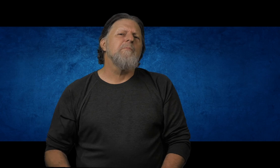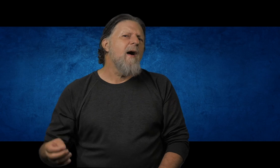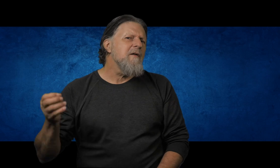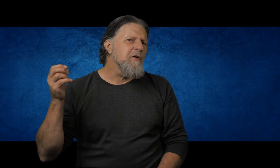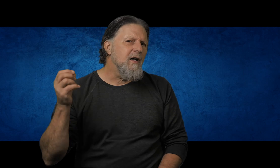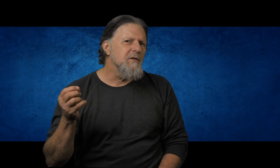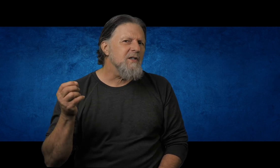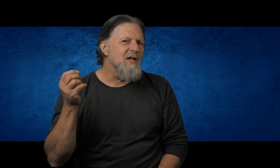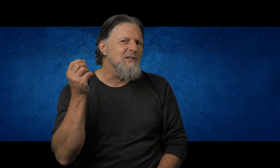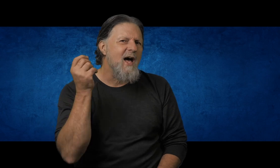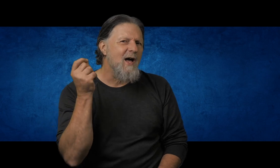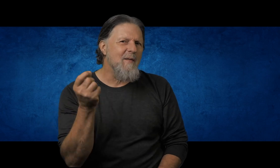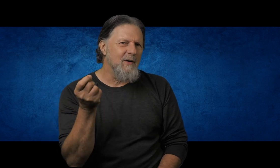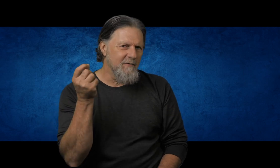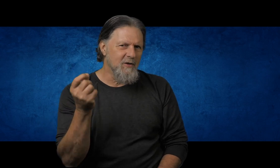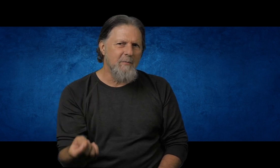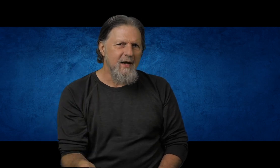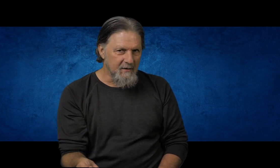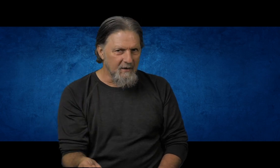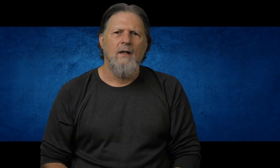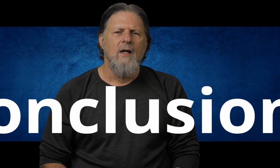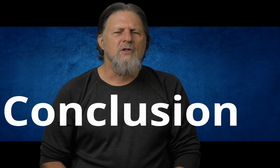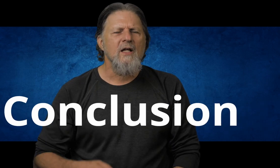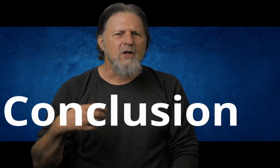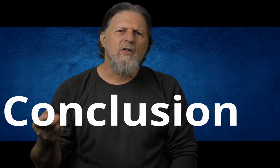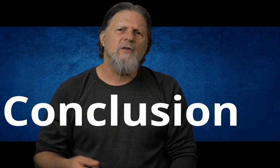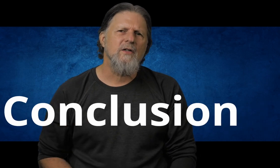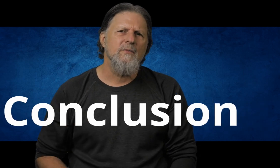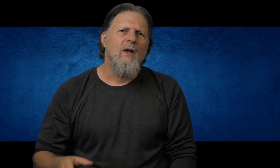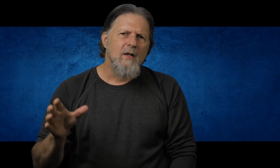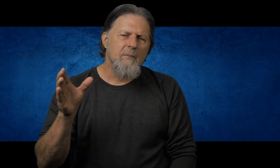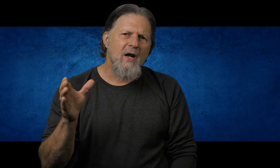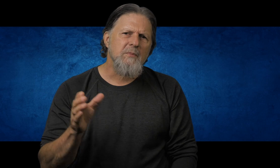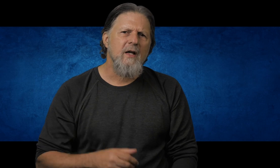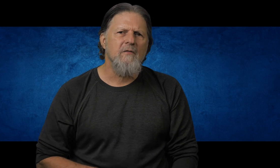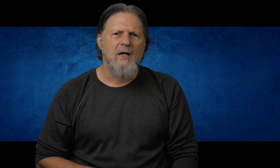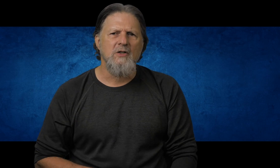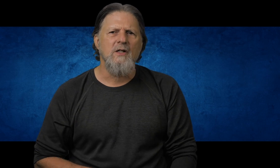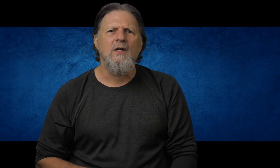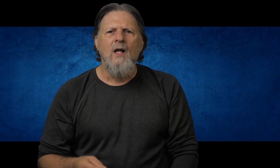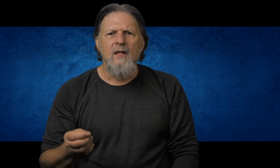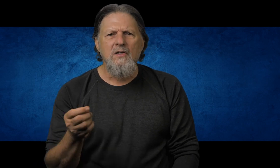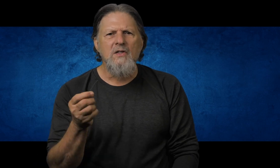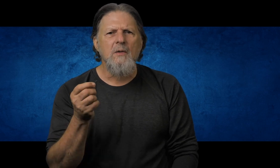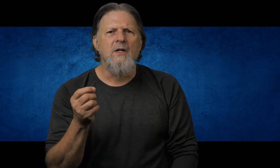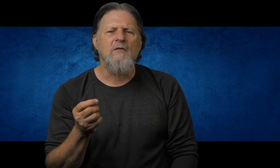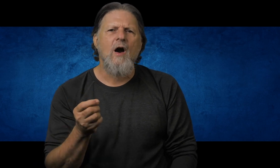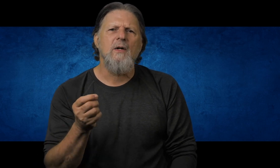my forgiveness is not up for debate. So let's conclude this. The breastplate of righteousness. This is the piece of armor